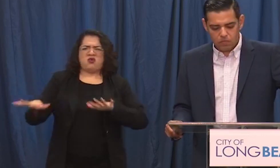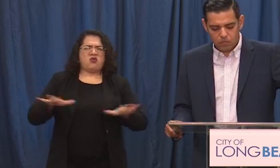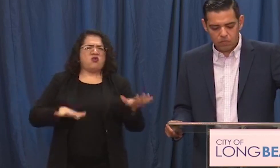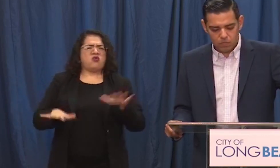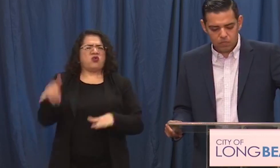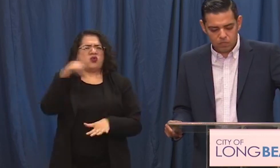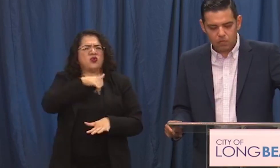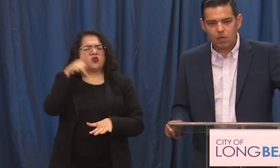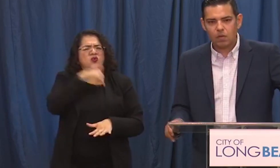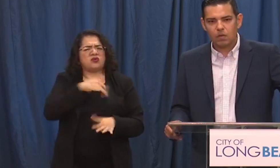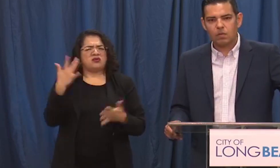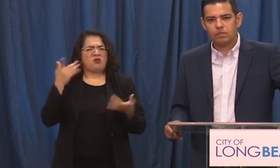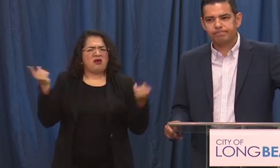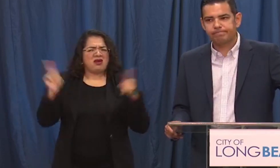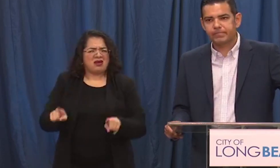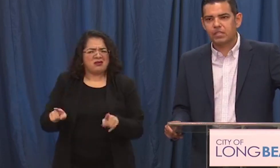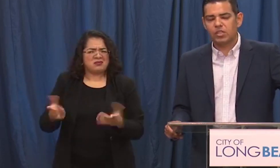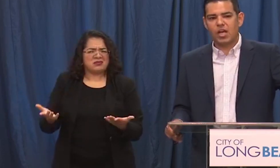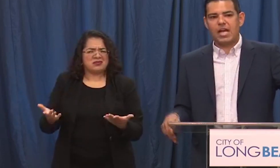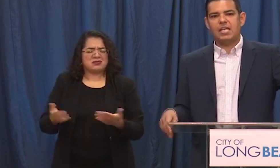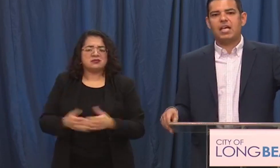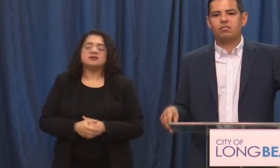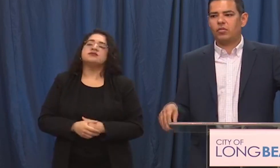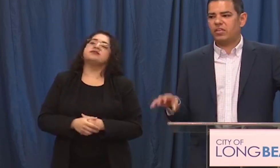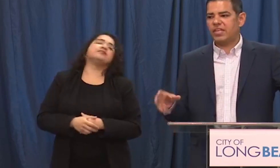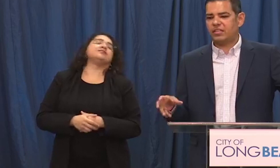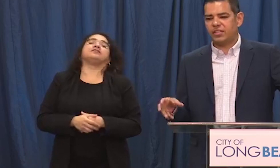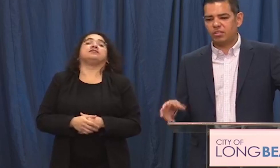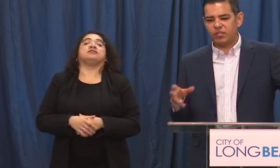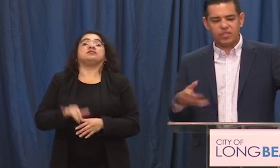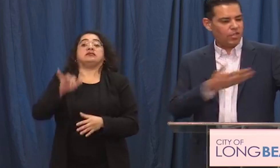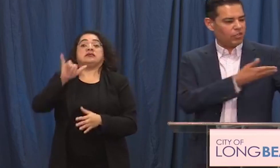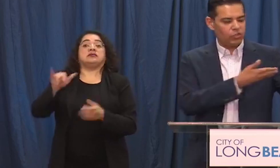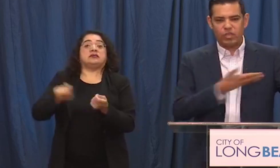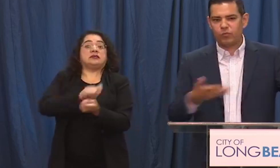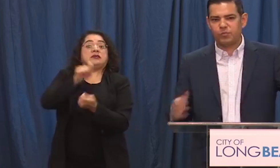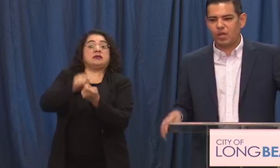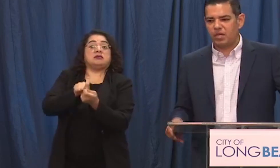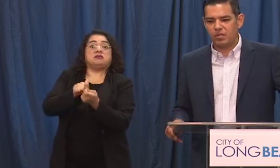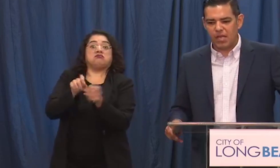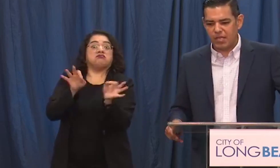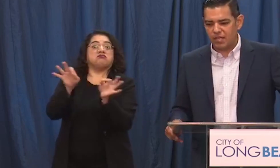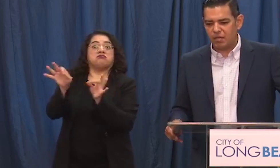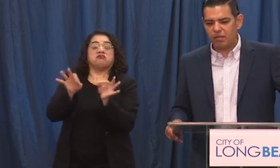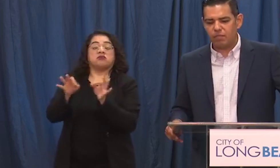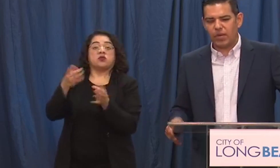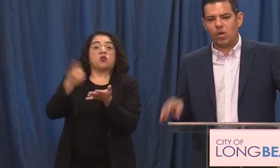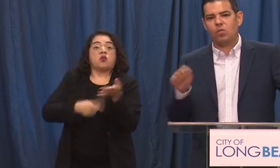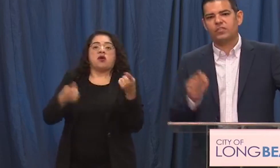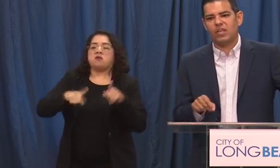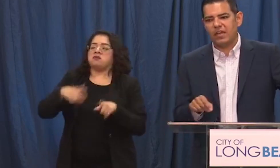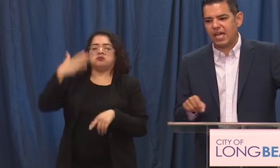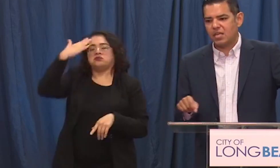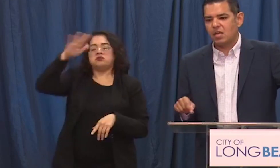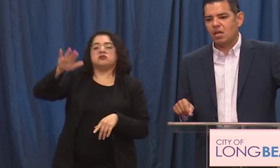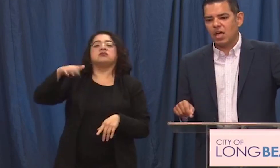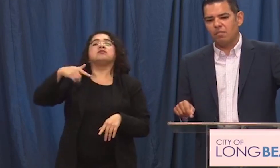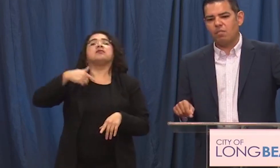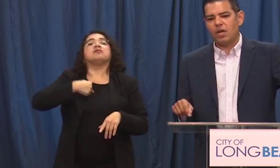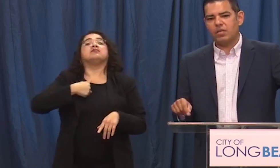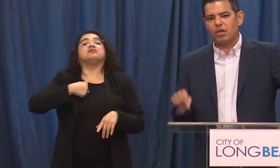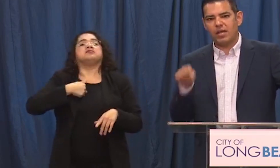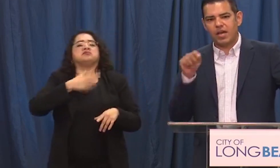why that why that happened in that context you know i i don't know the exact details of the incident i'll let the chief respond uh but i will say that